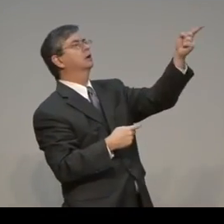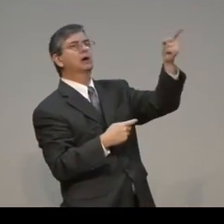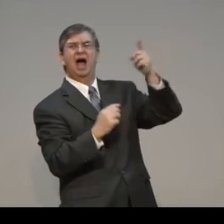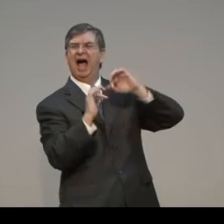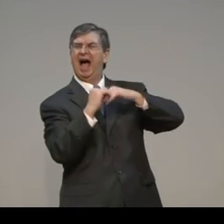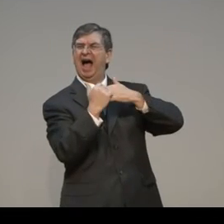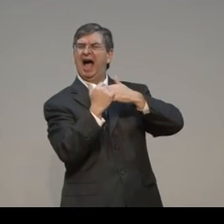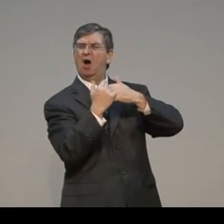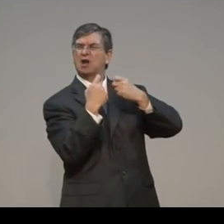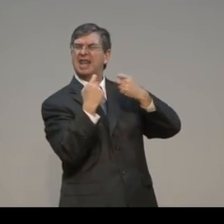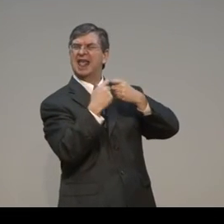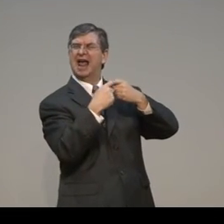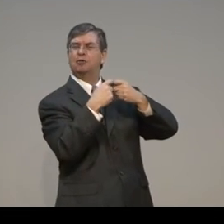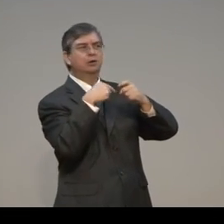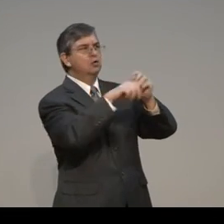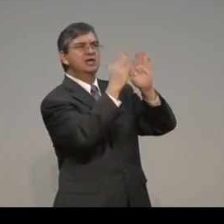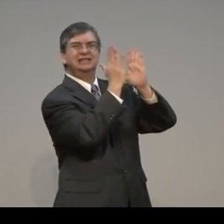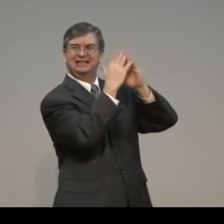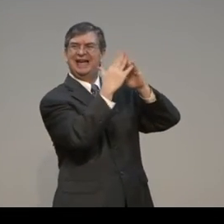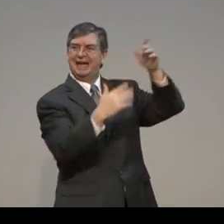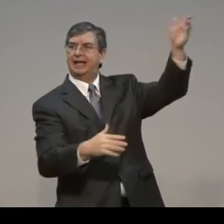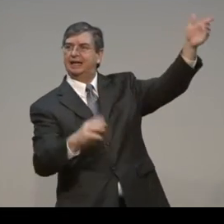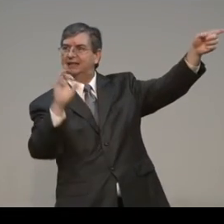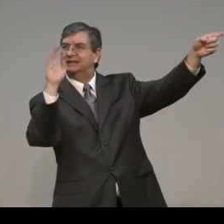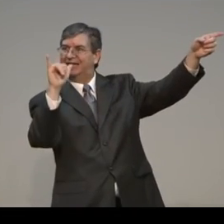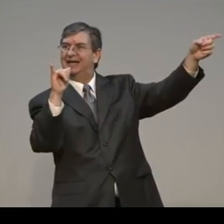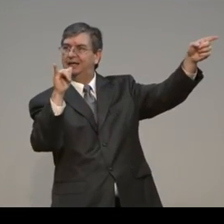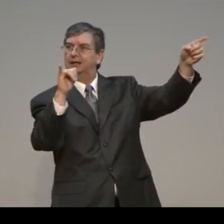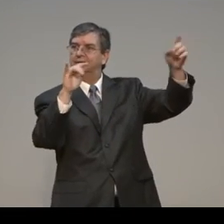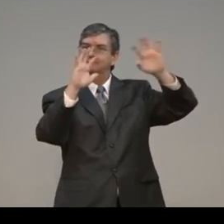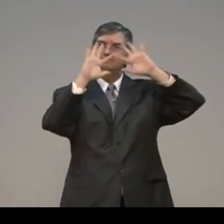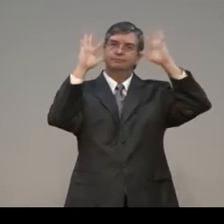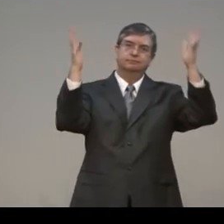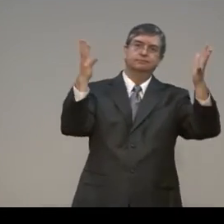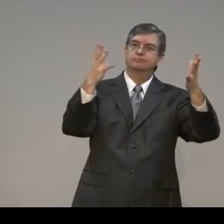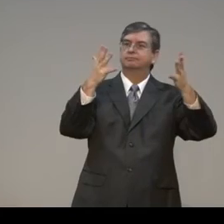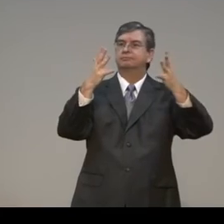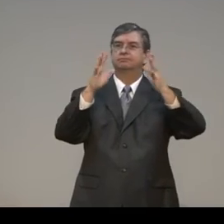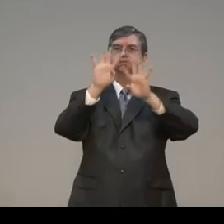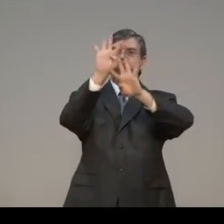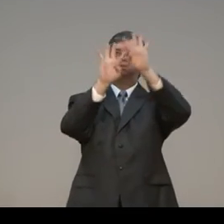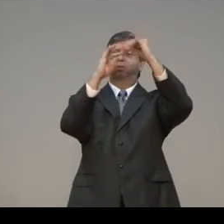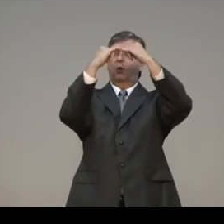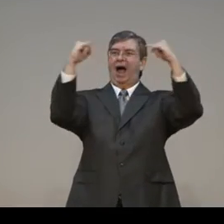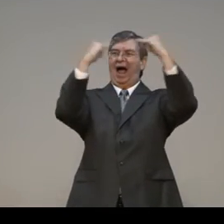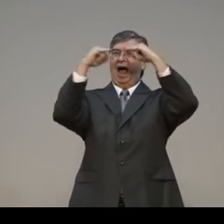You need to be thankful that you have electricity. That even in the city, as we're driving around,